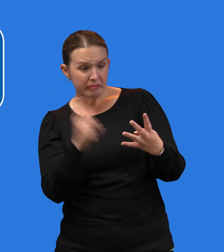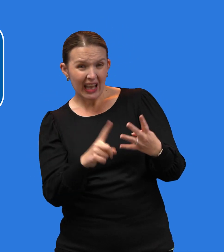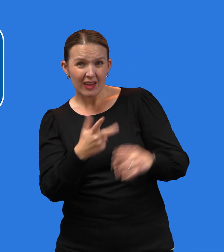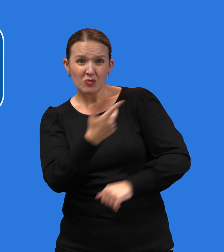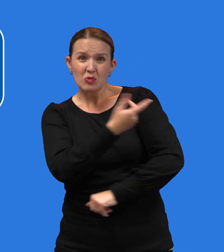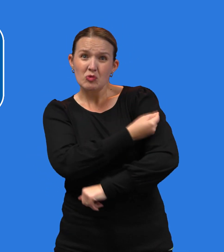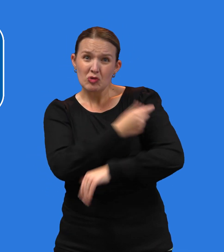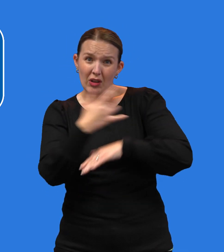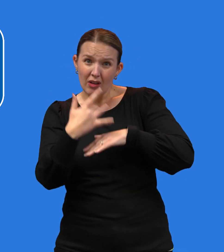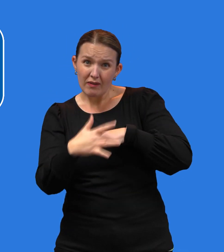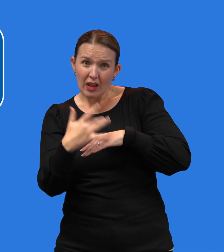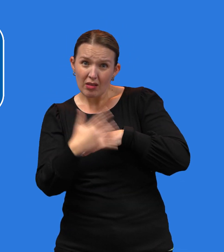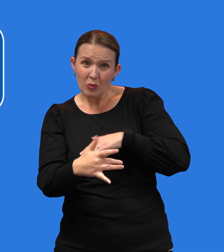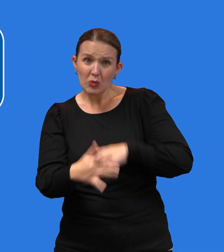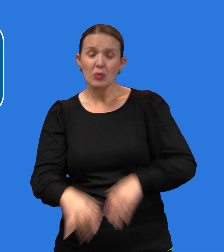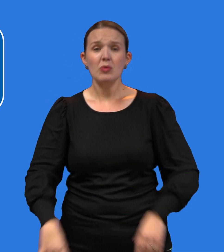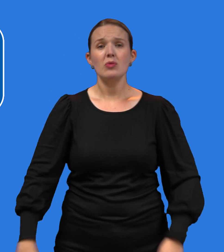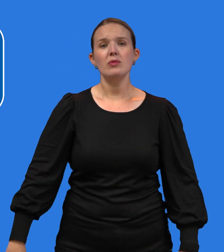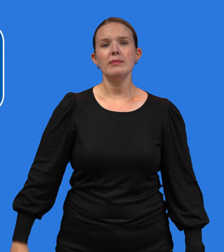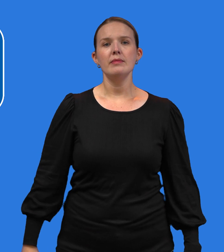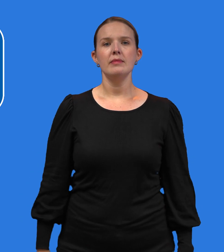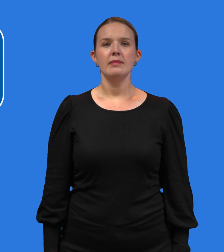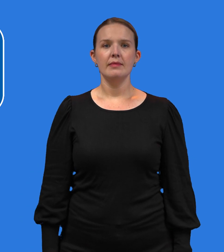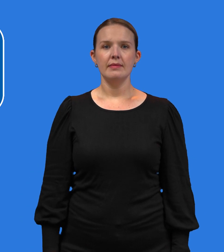department to see if vaccines are available.